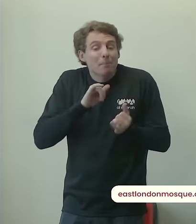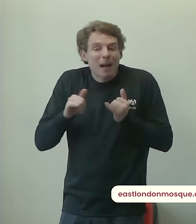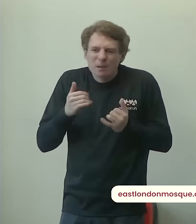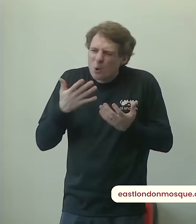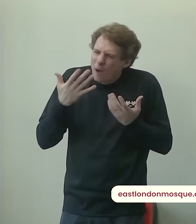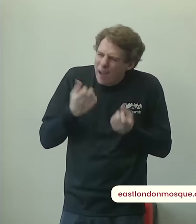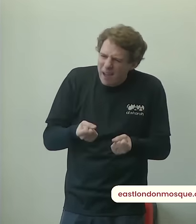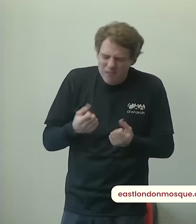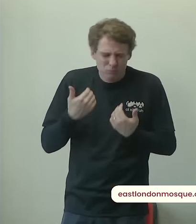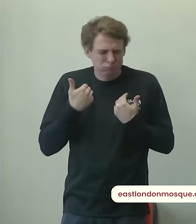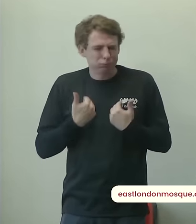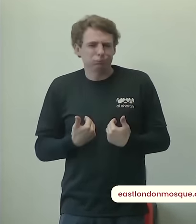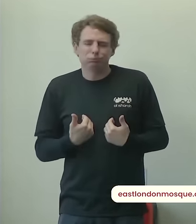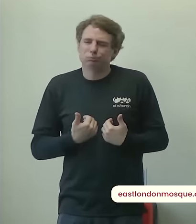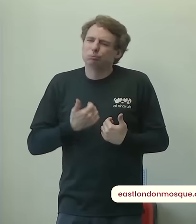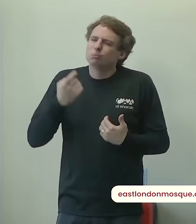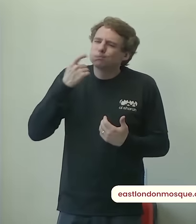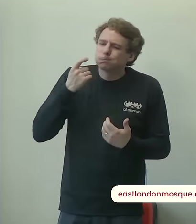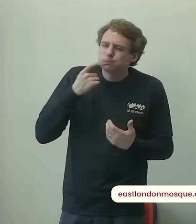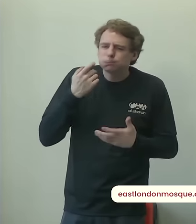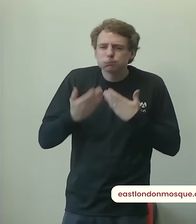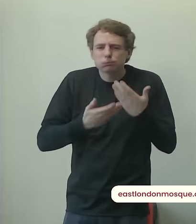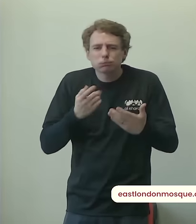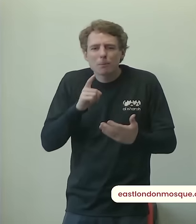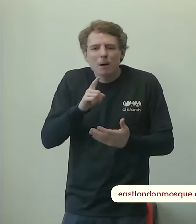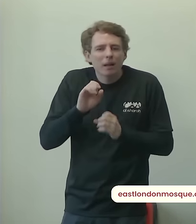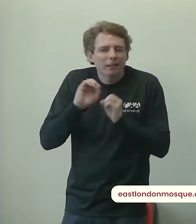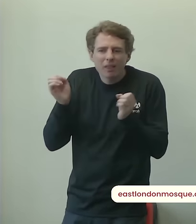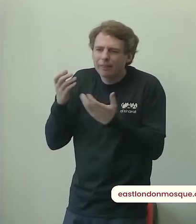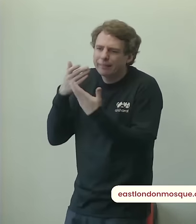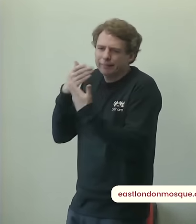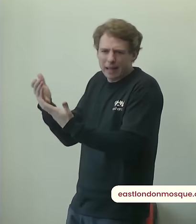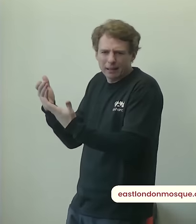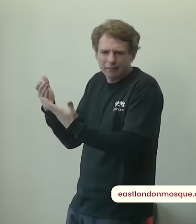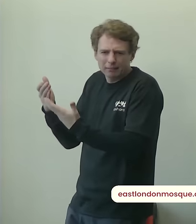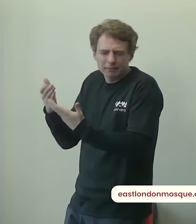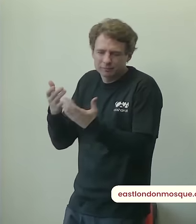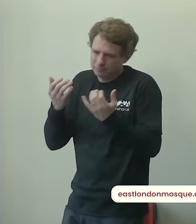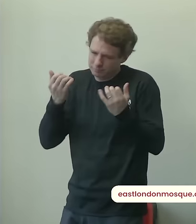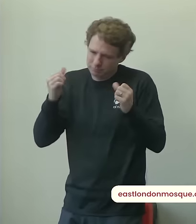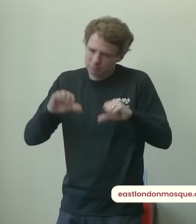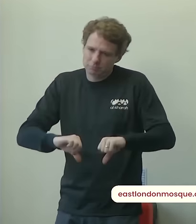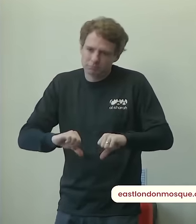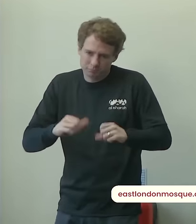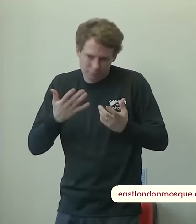everything no you failed subhanallah the brother says i have a rolex and he